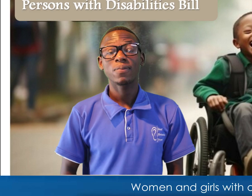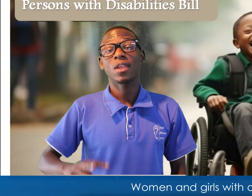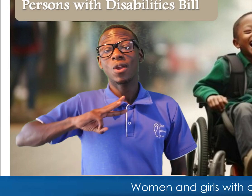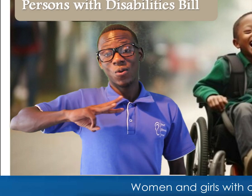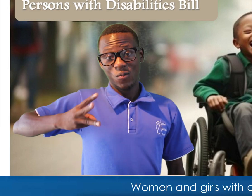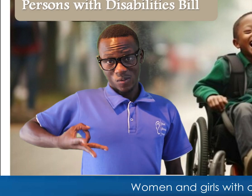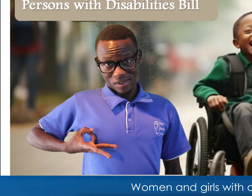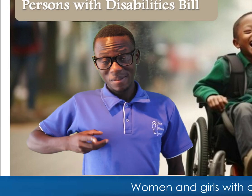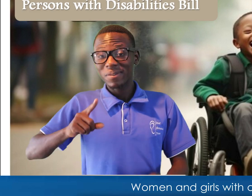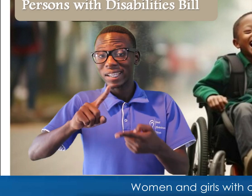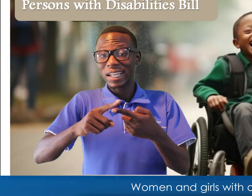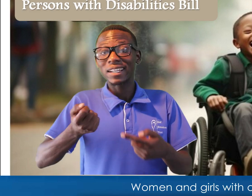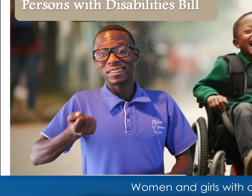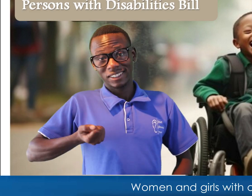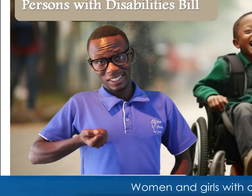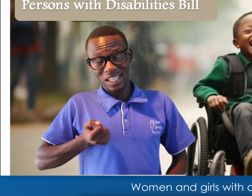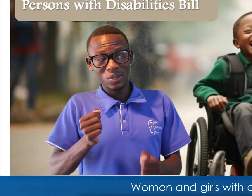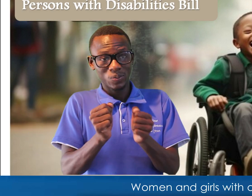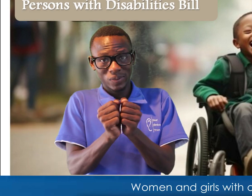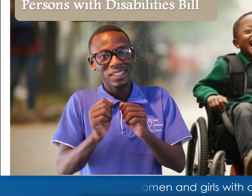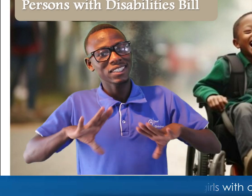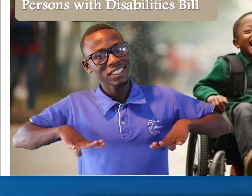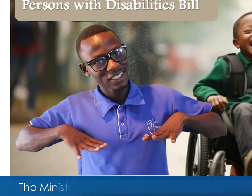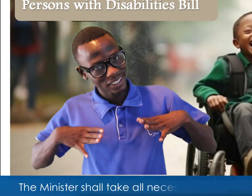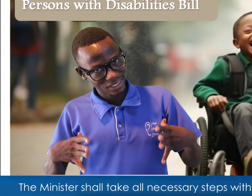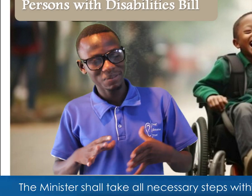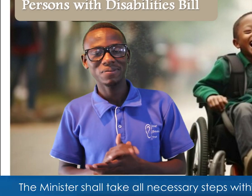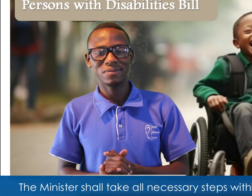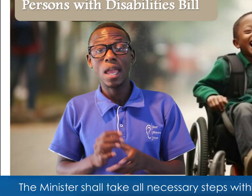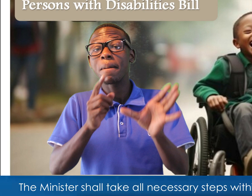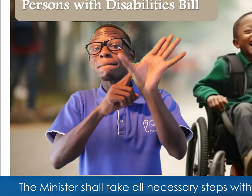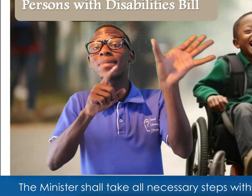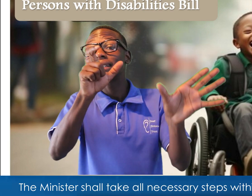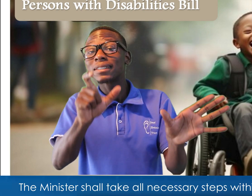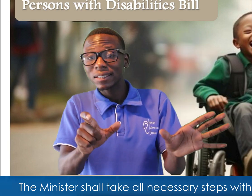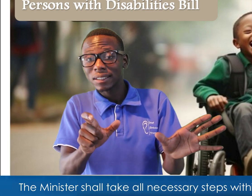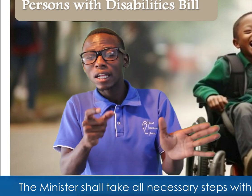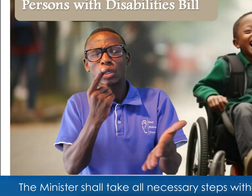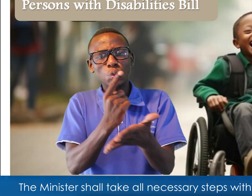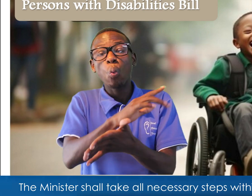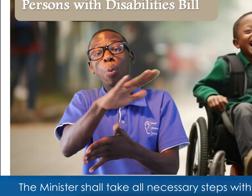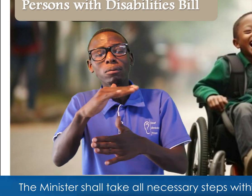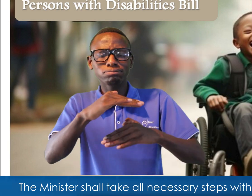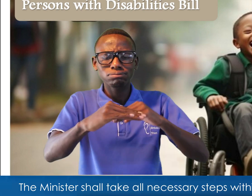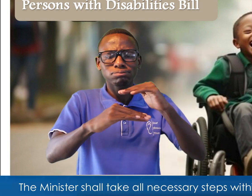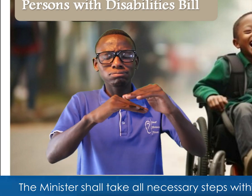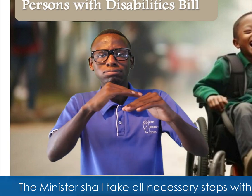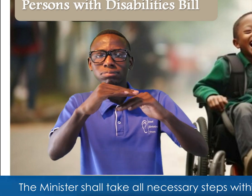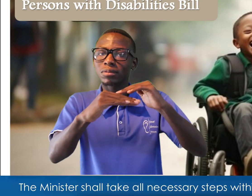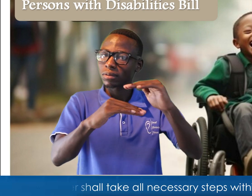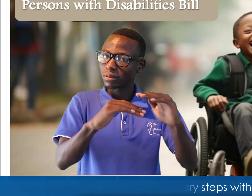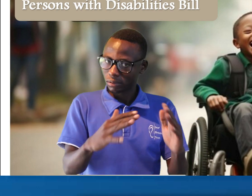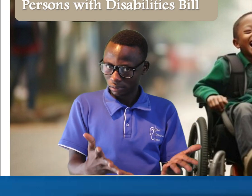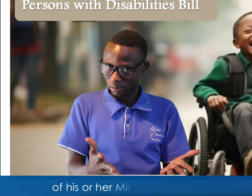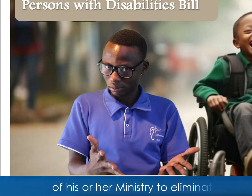Women and Girls with Disabilities The Minister shall take all necessary steps within the power